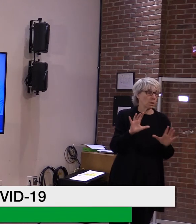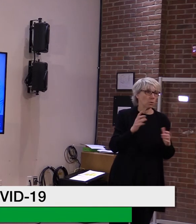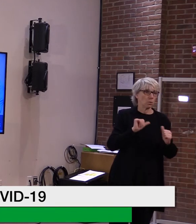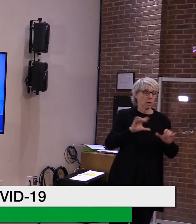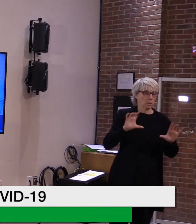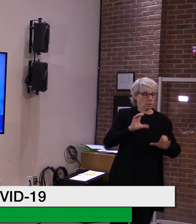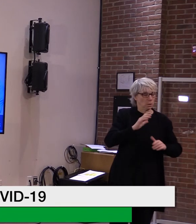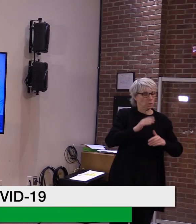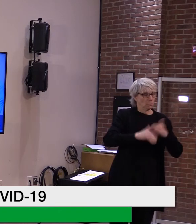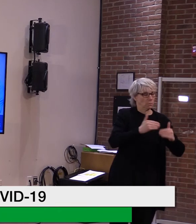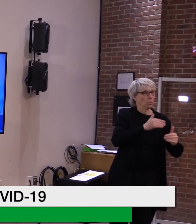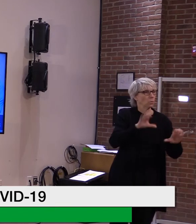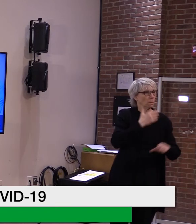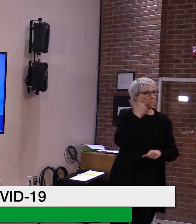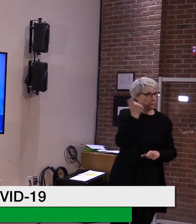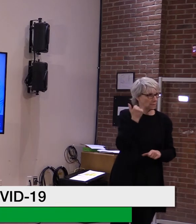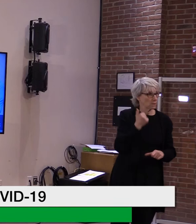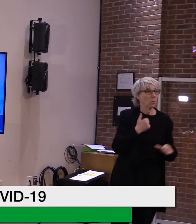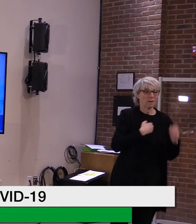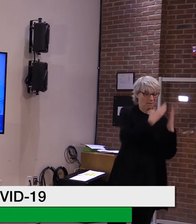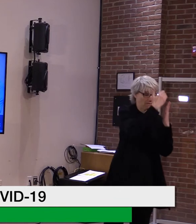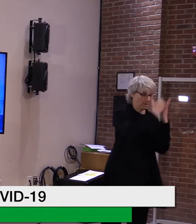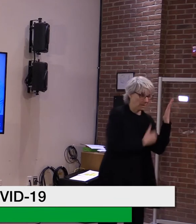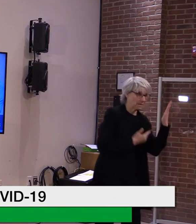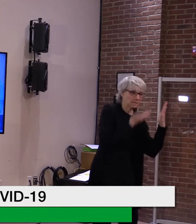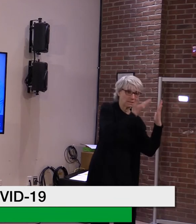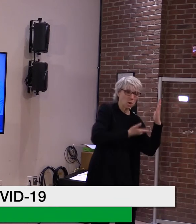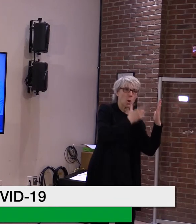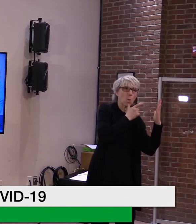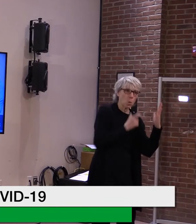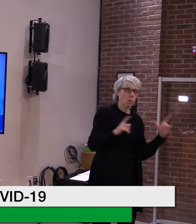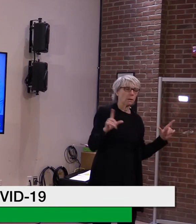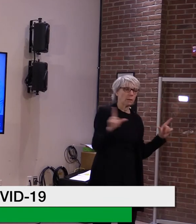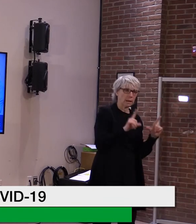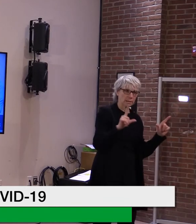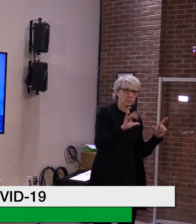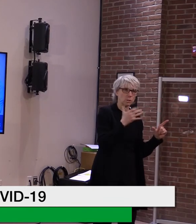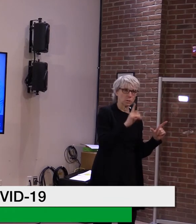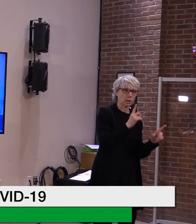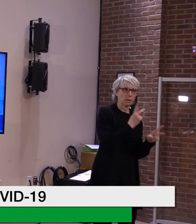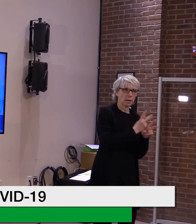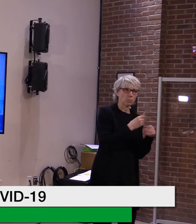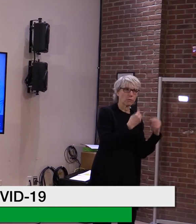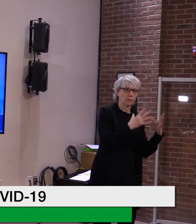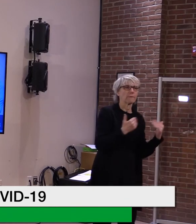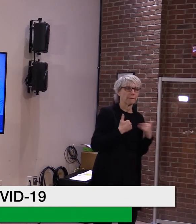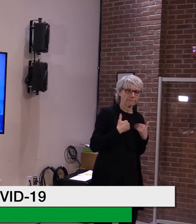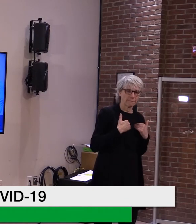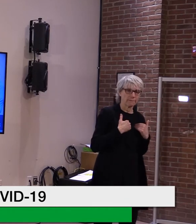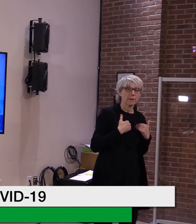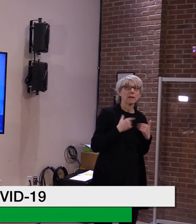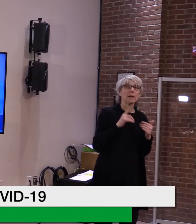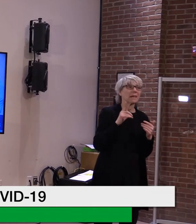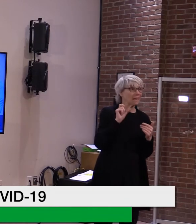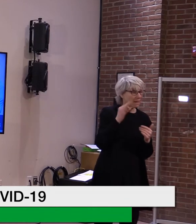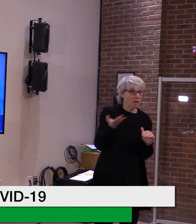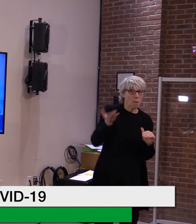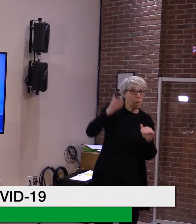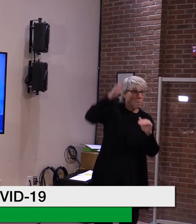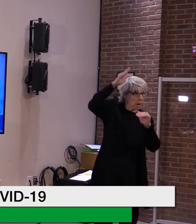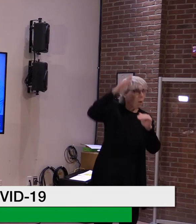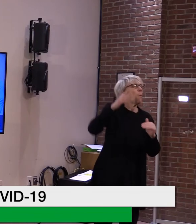list of licensed childcare providers, um, as the supply becomes greater, um, we'll continue to